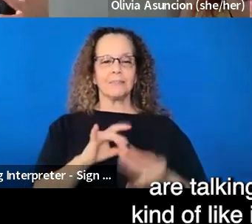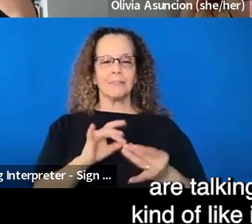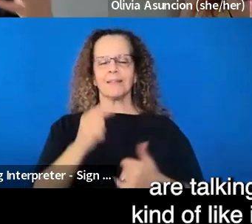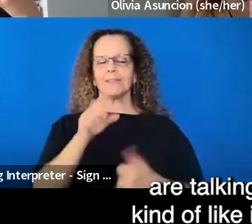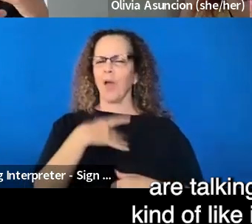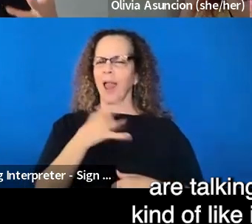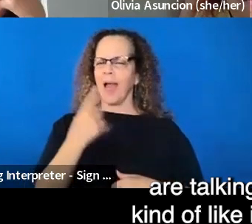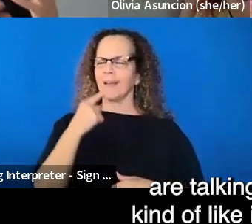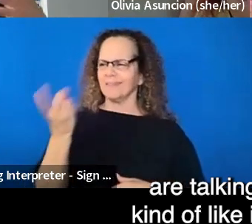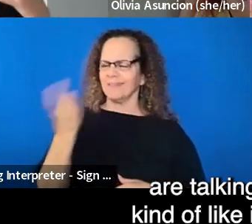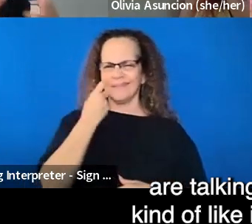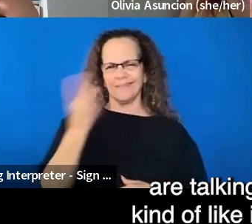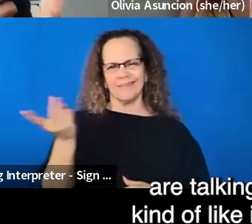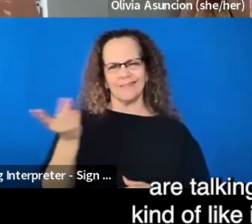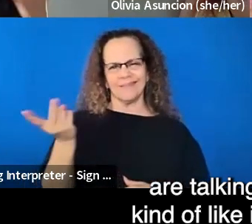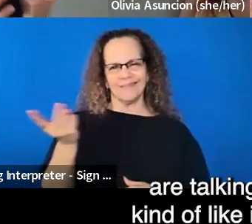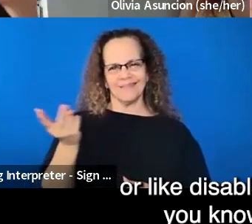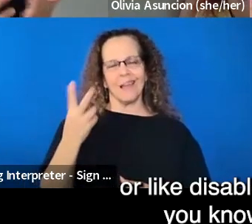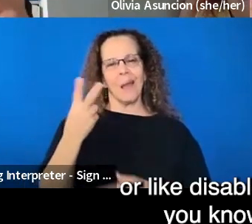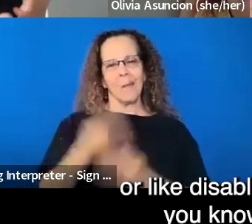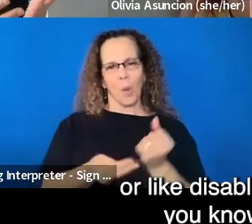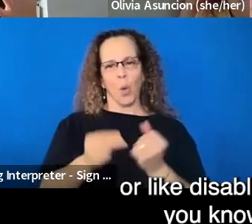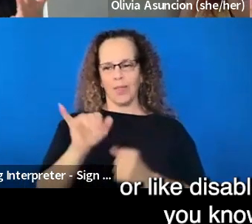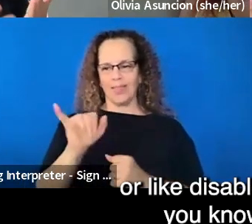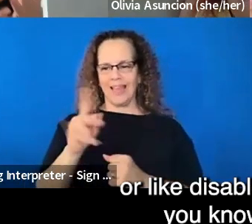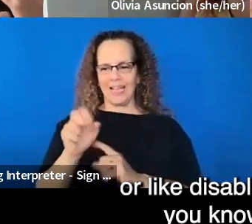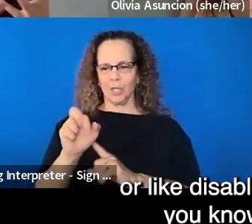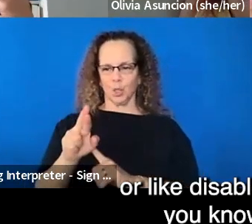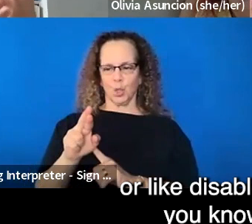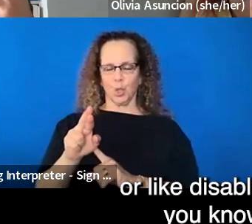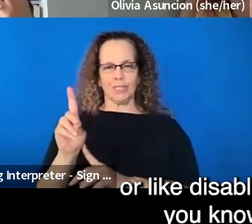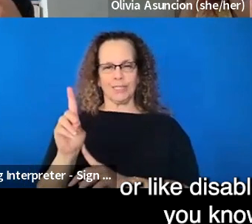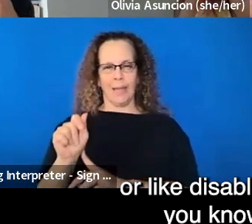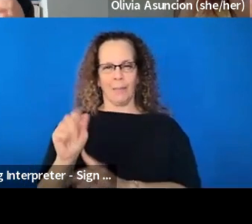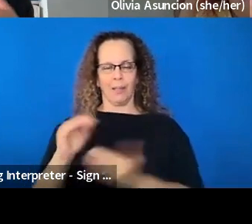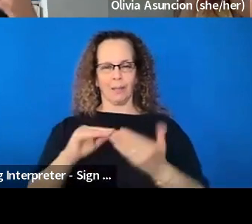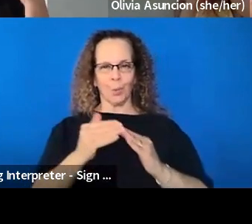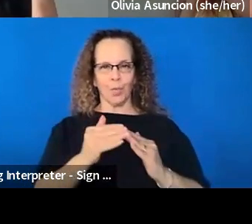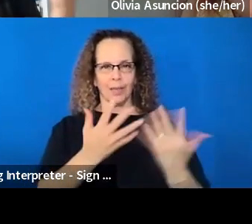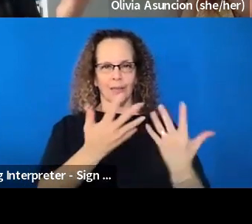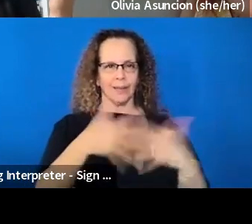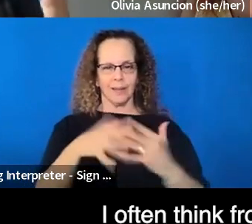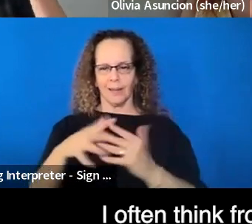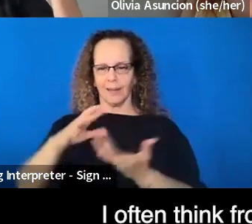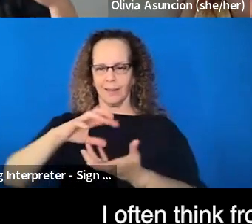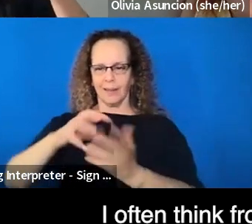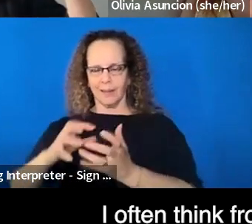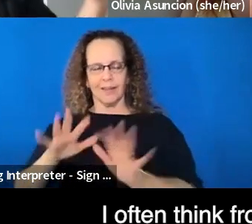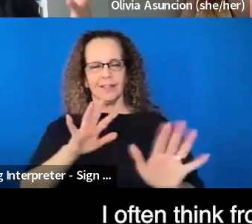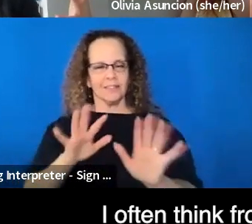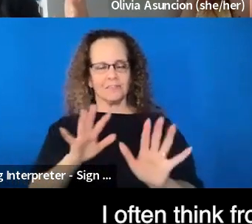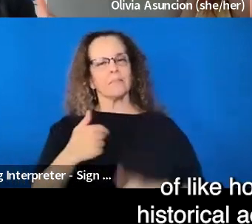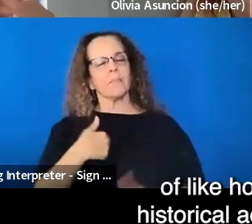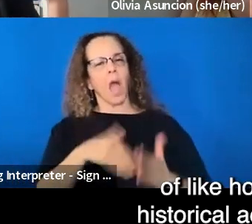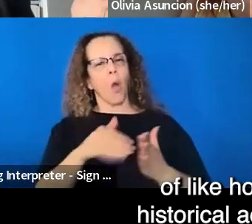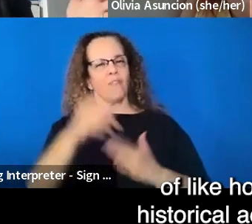talking also about kind of like inter-disabled or like disabled community, you know, sharing. Um, I often think from